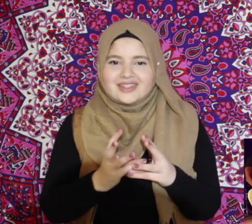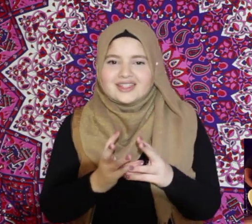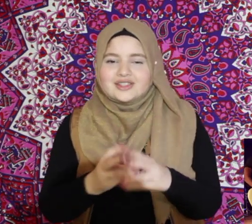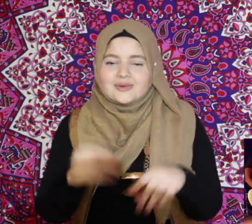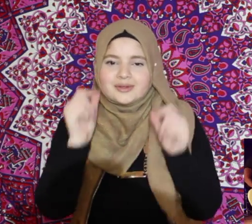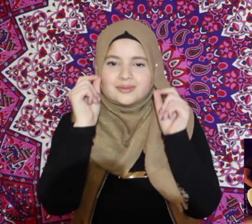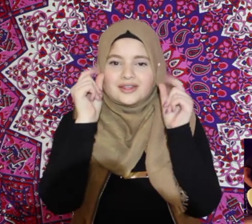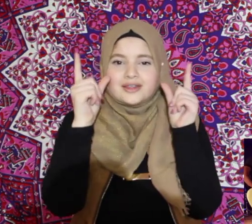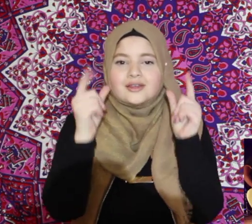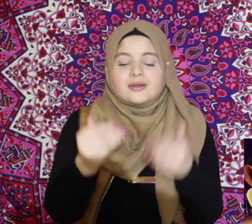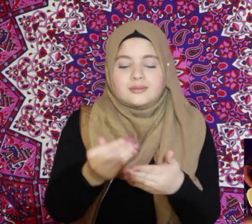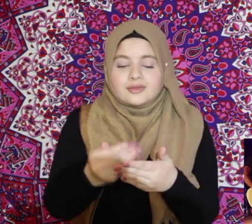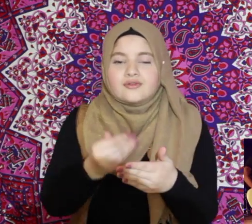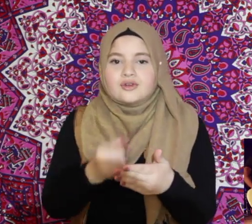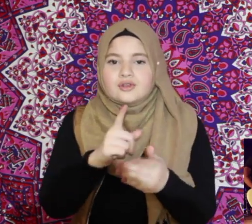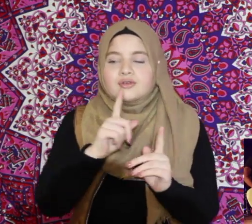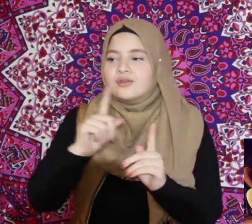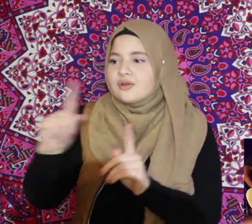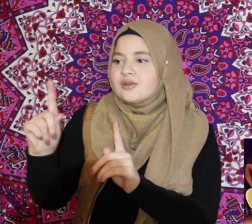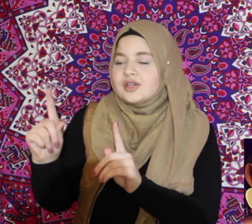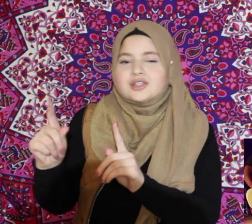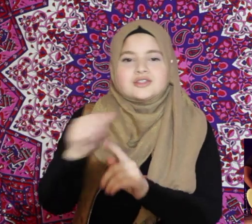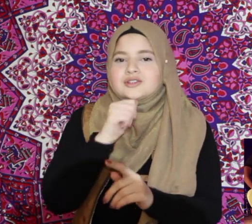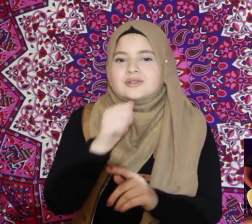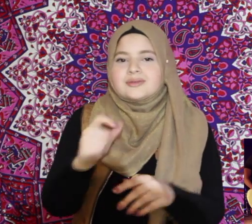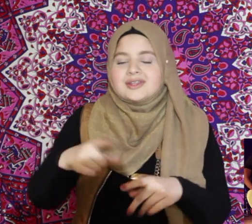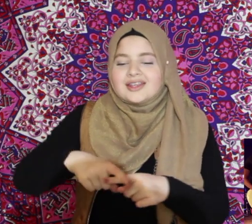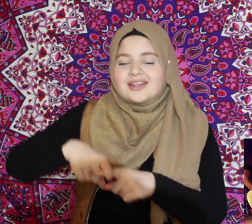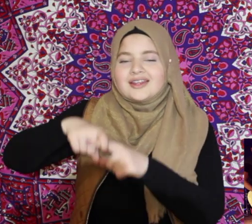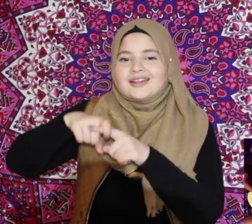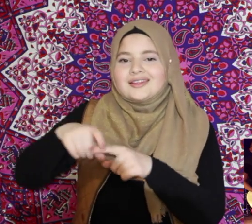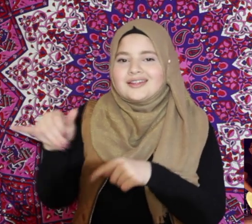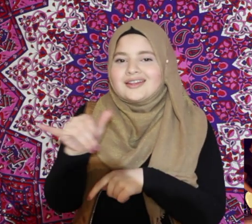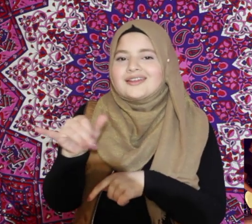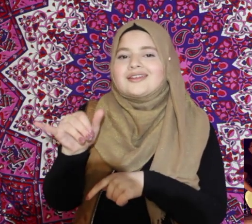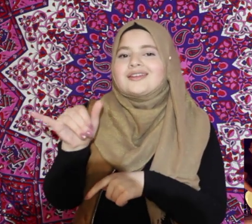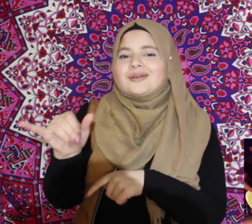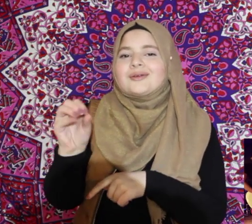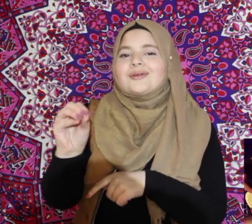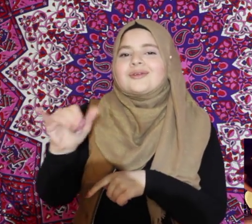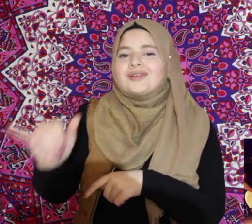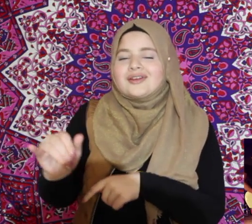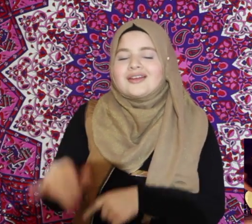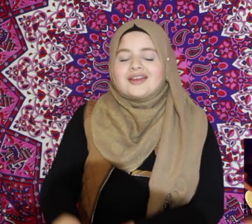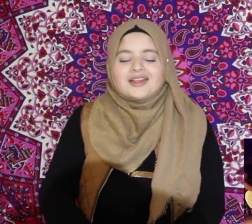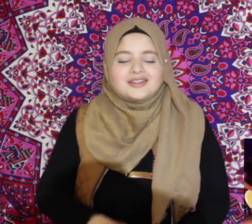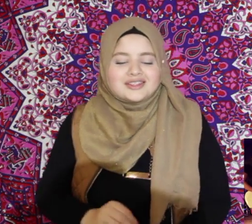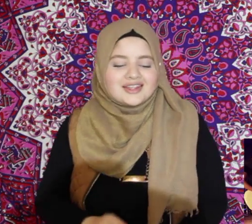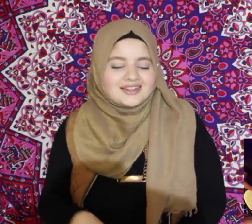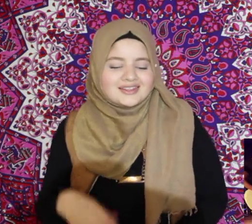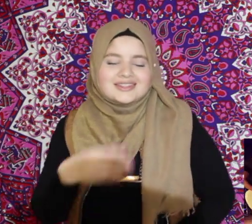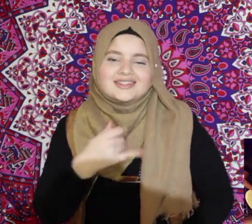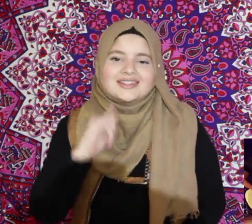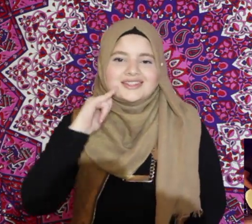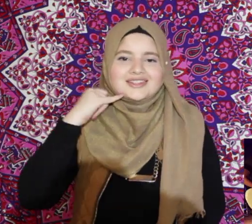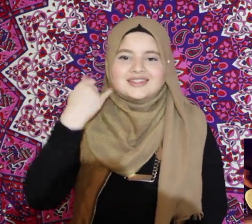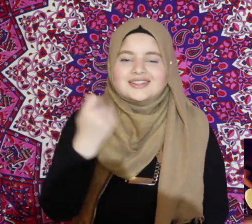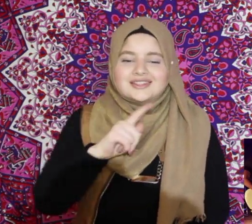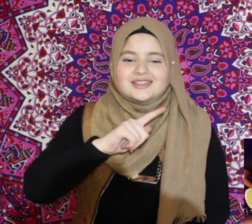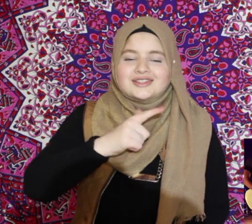So wake me up before you go-go Don't leave me hangin' on like a yo-yo Down the sea Turning